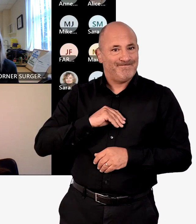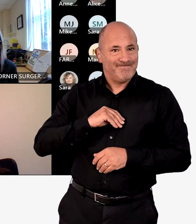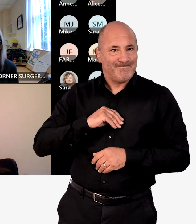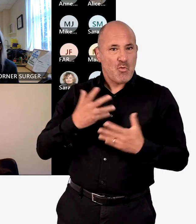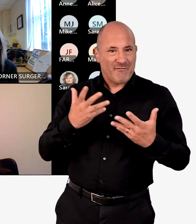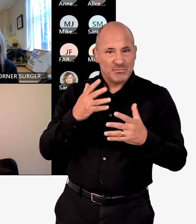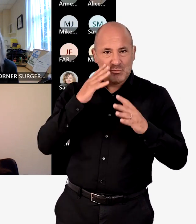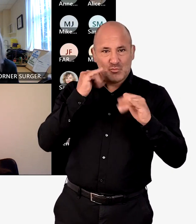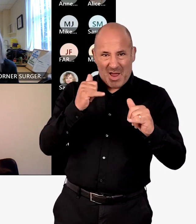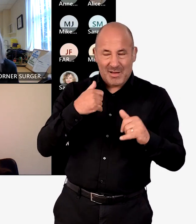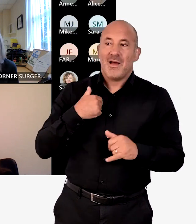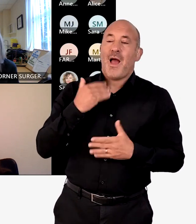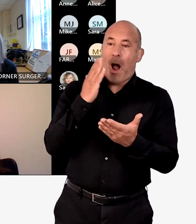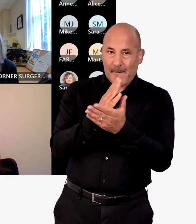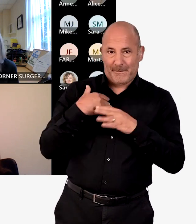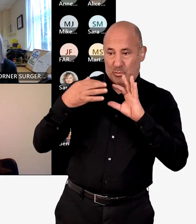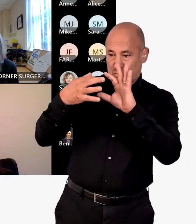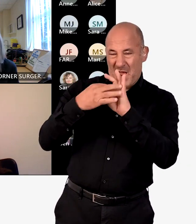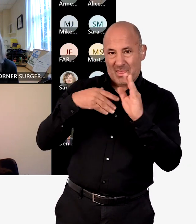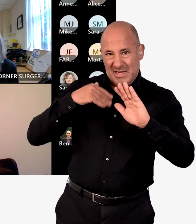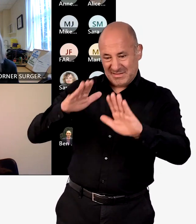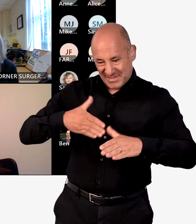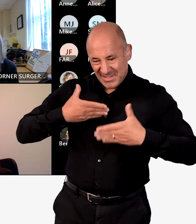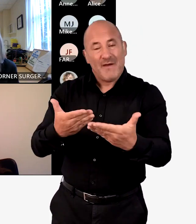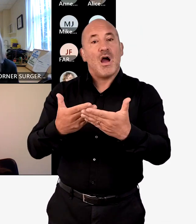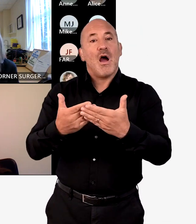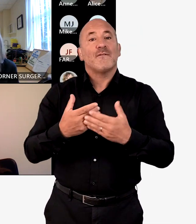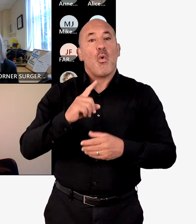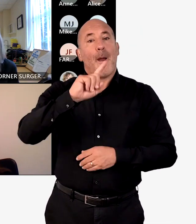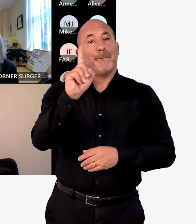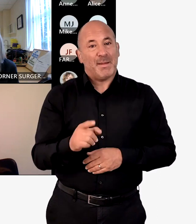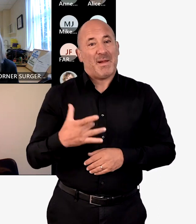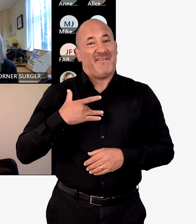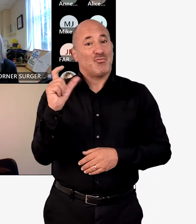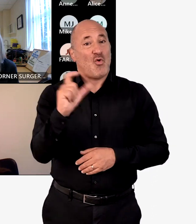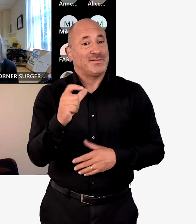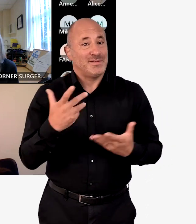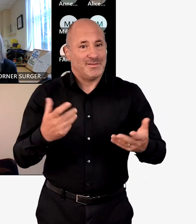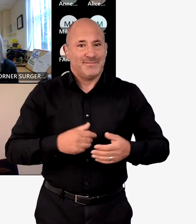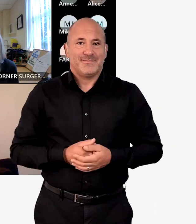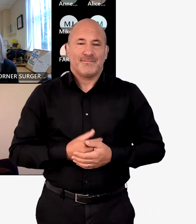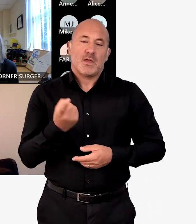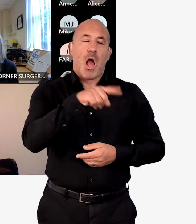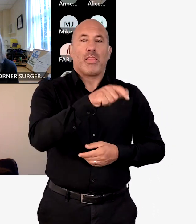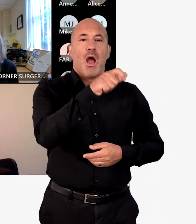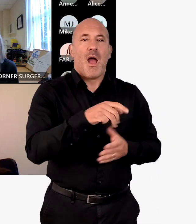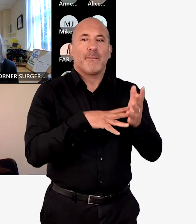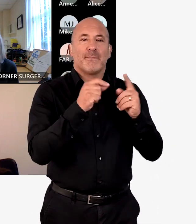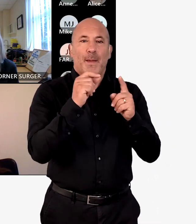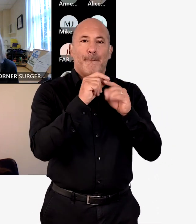let us know that when they finish that, obviously, to make sure that collectively we're delivering for the people of Croydon. Councillor